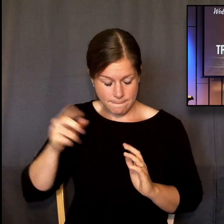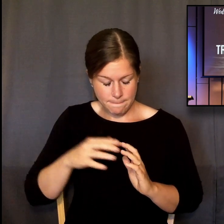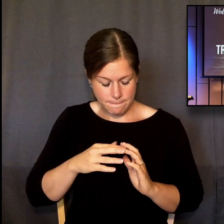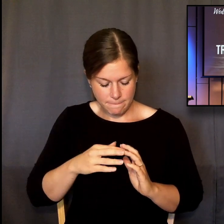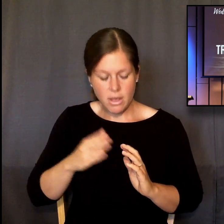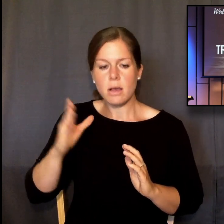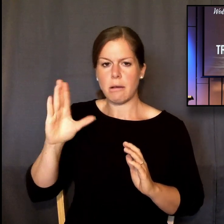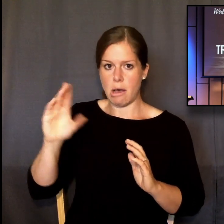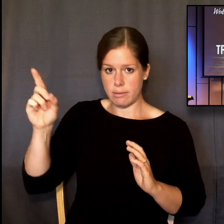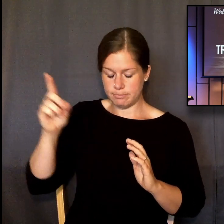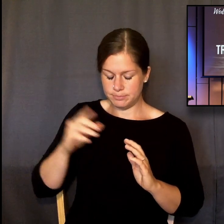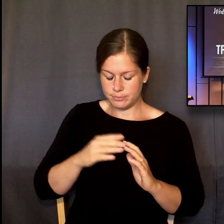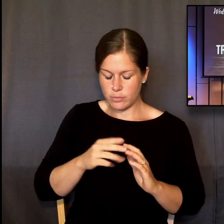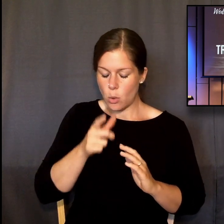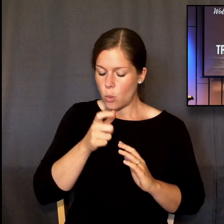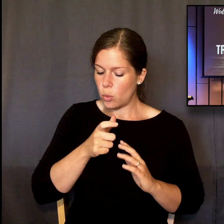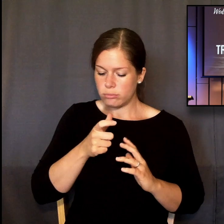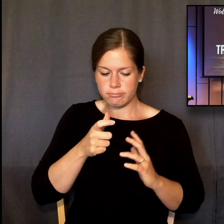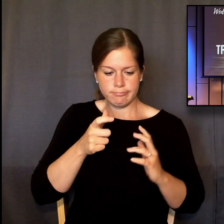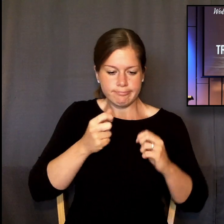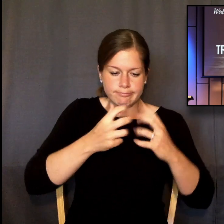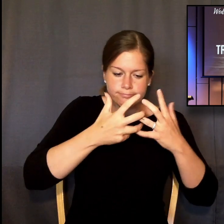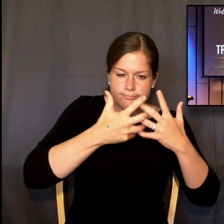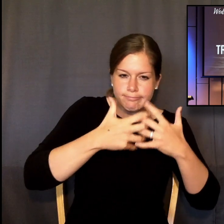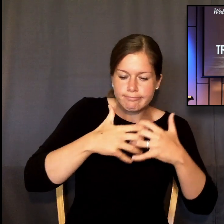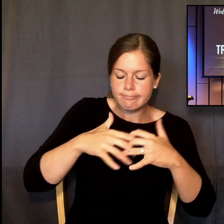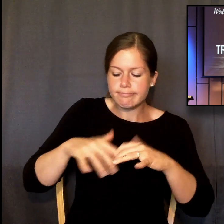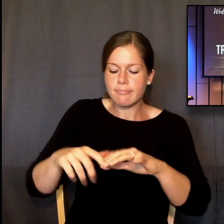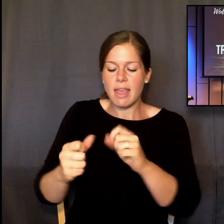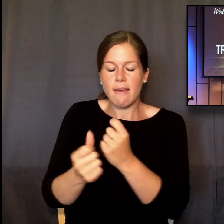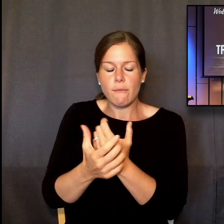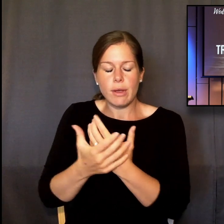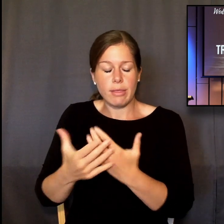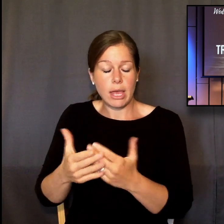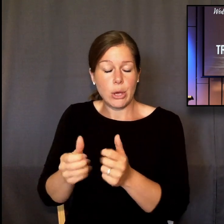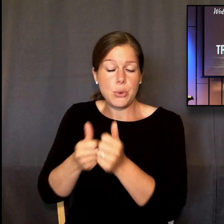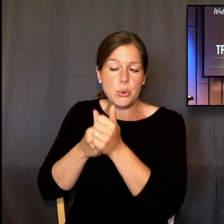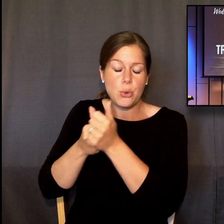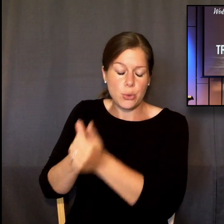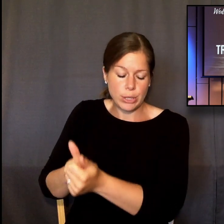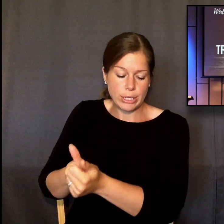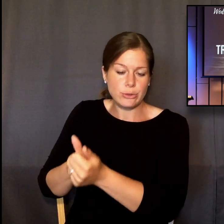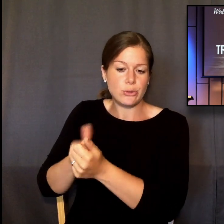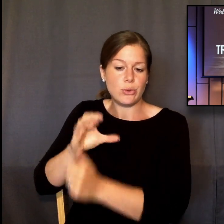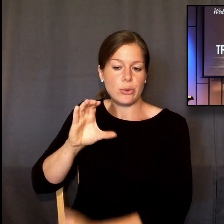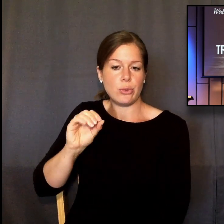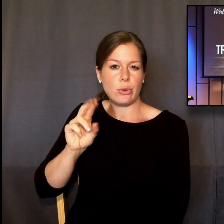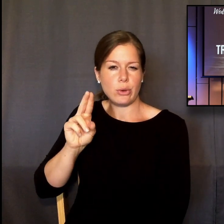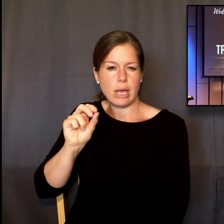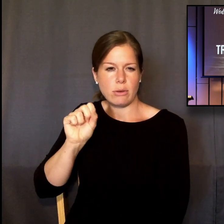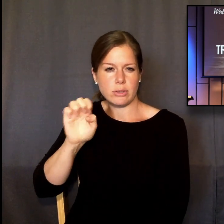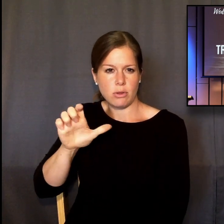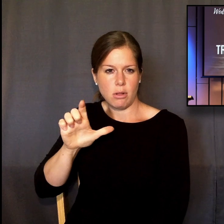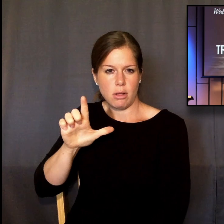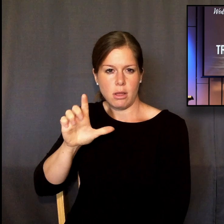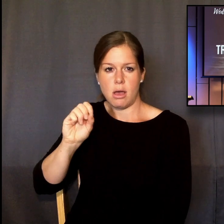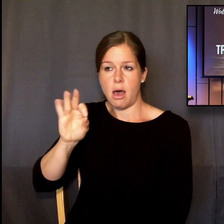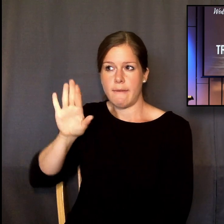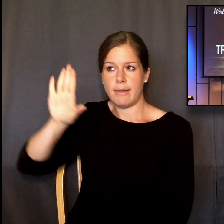that is God, who works all things according to the counsel of his will. So